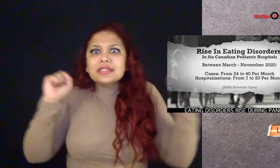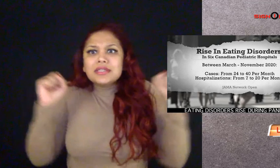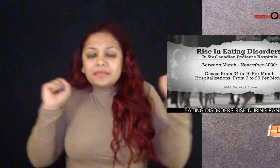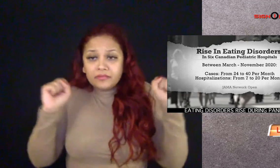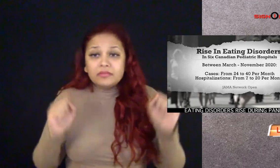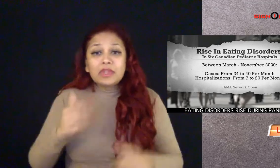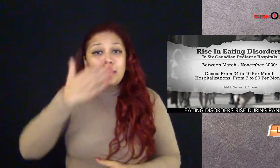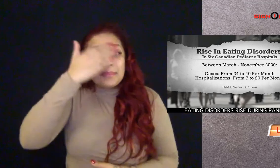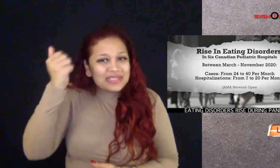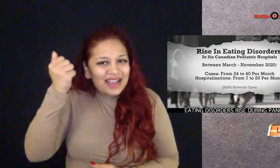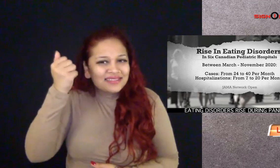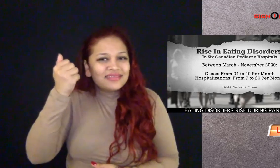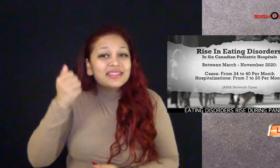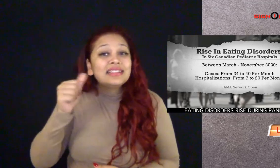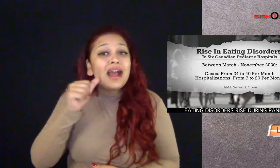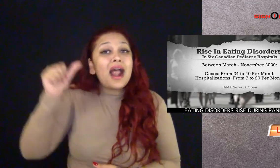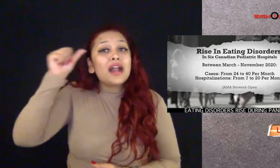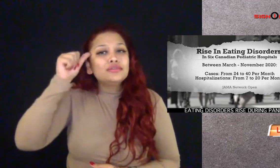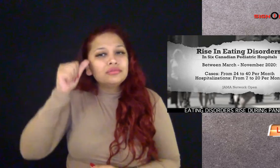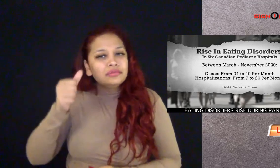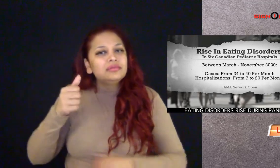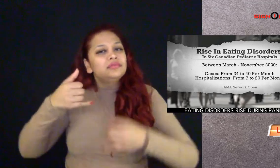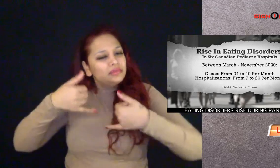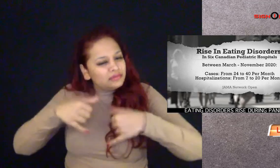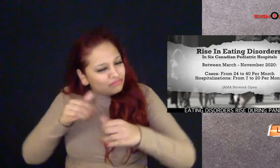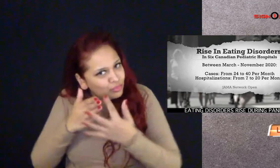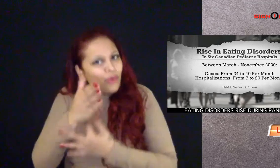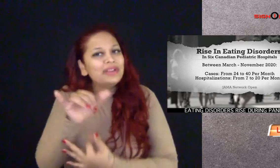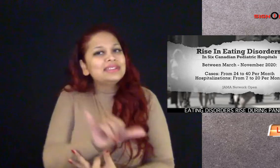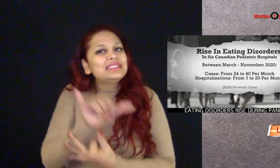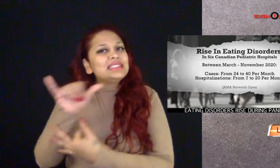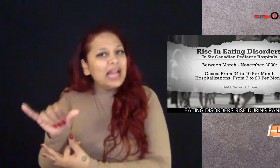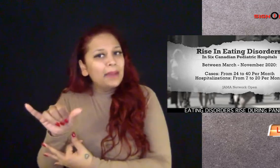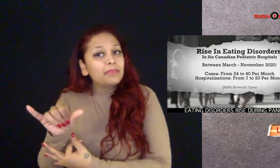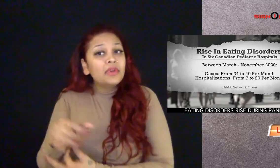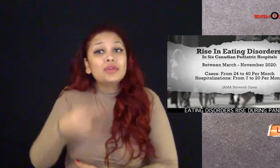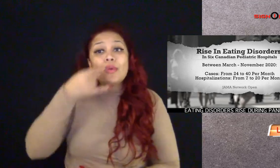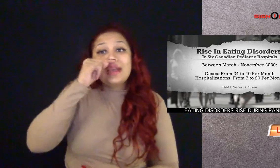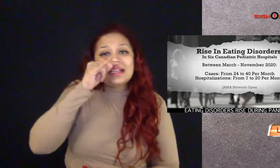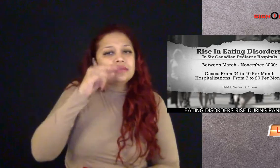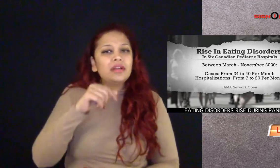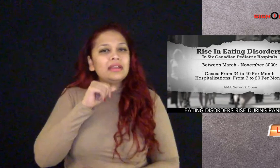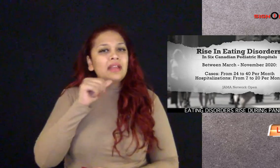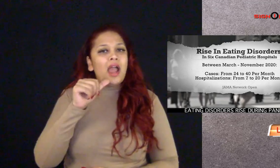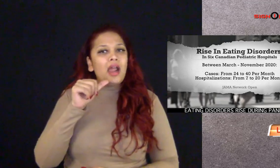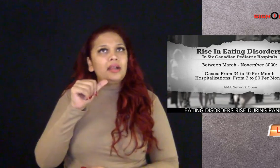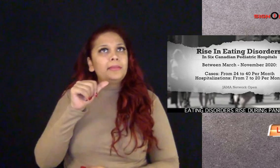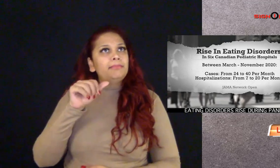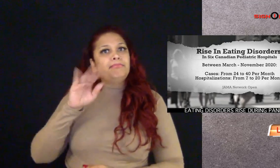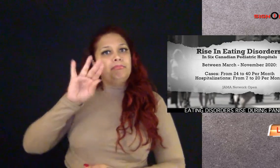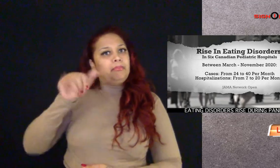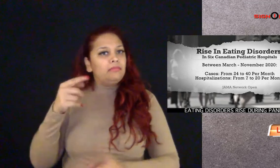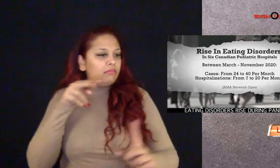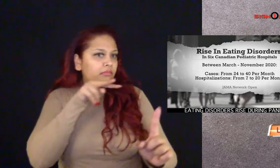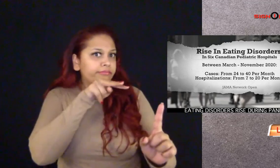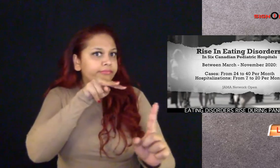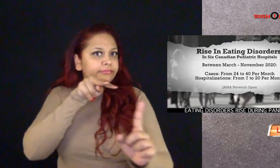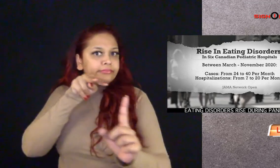as long as they wanted, and because adults were going through the same thing, kids were not being monitored.